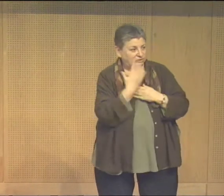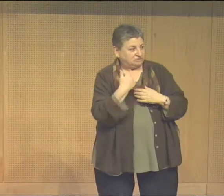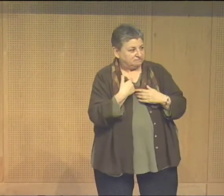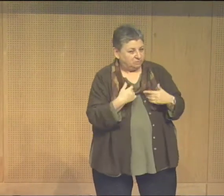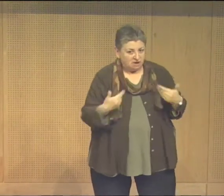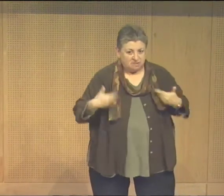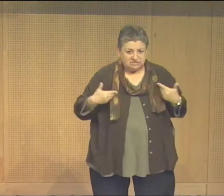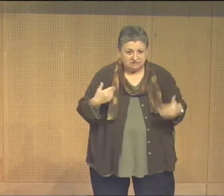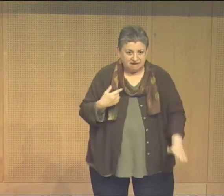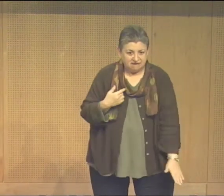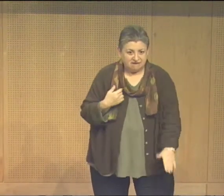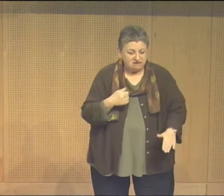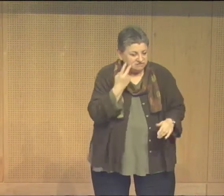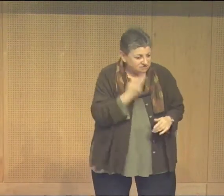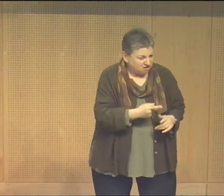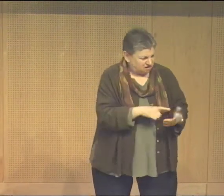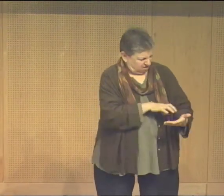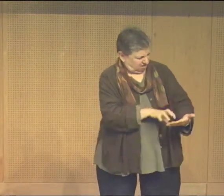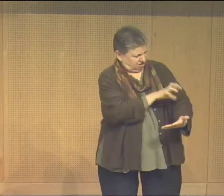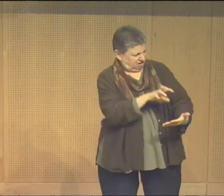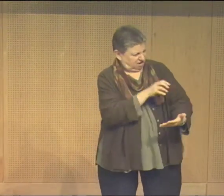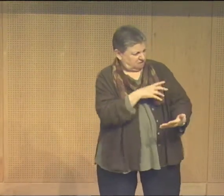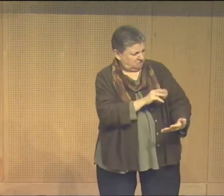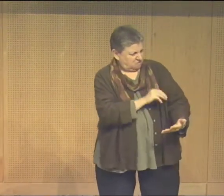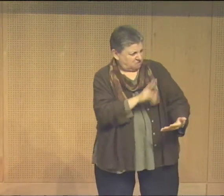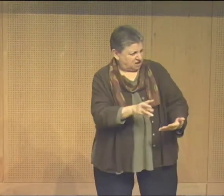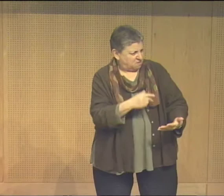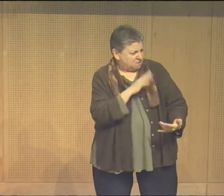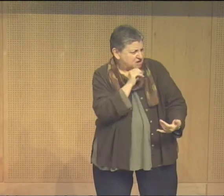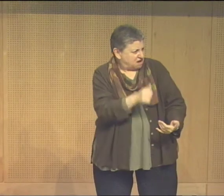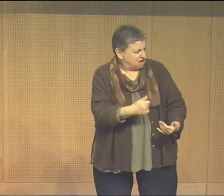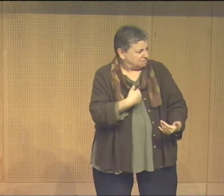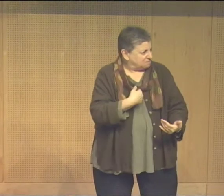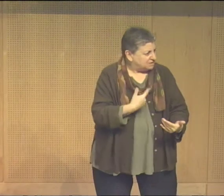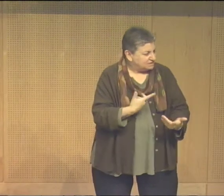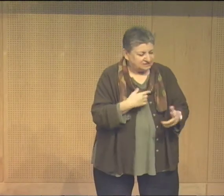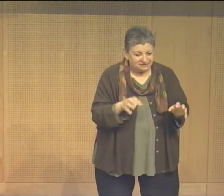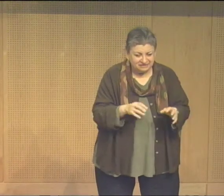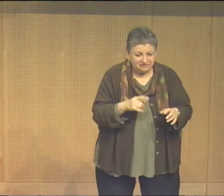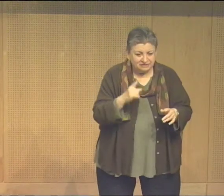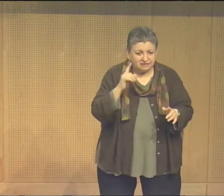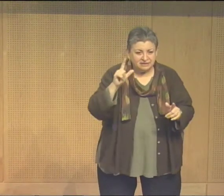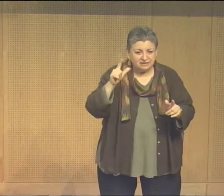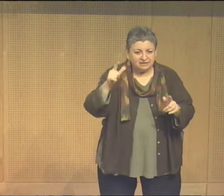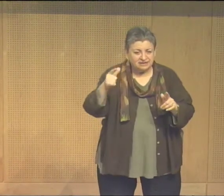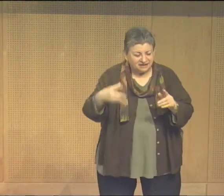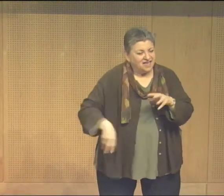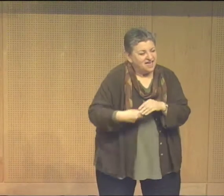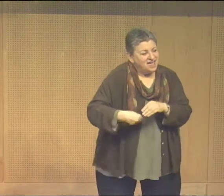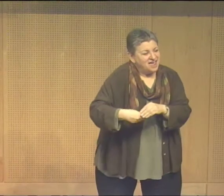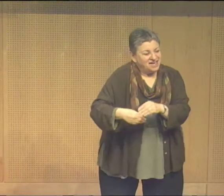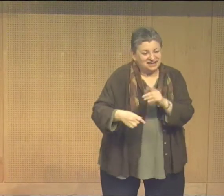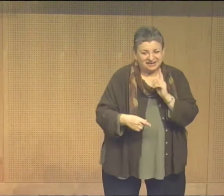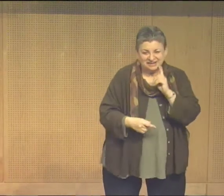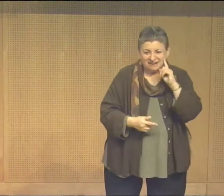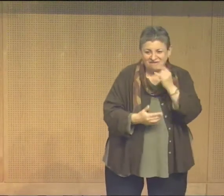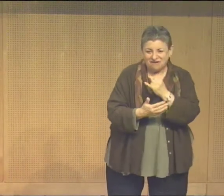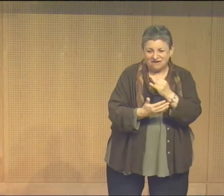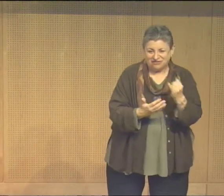family and so forth. So, I was greatly influenced by that when I was a child. And I saw that and thought, wow, I want to do something like that. But I